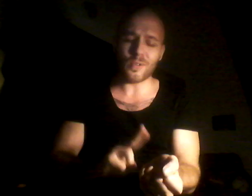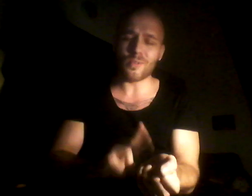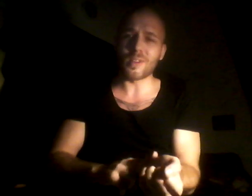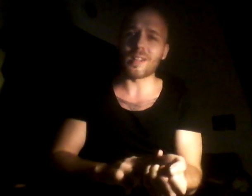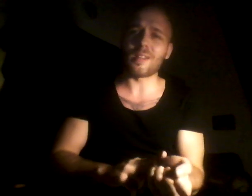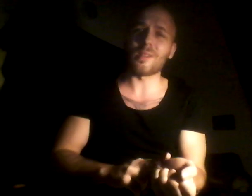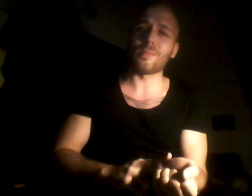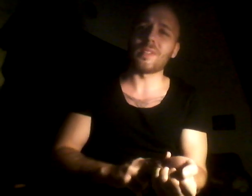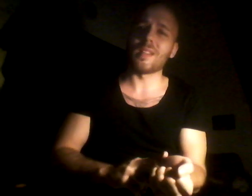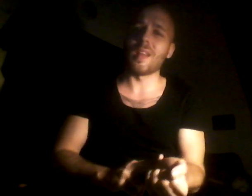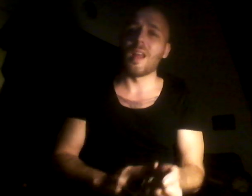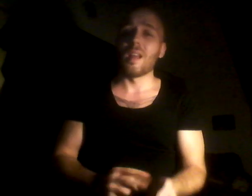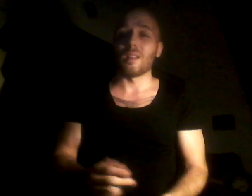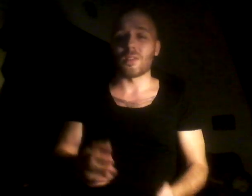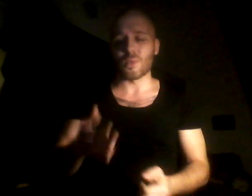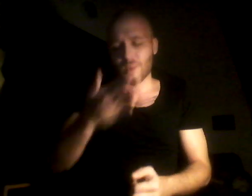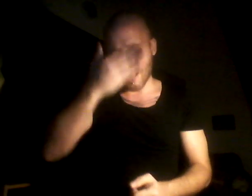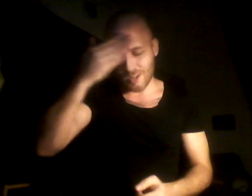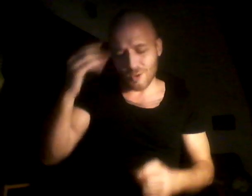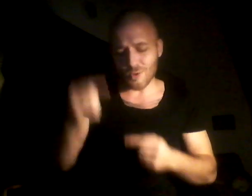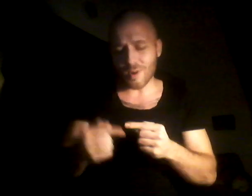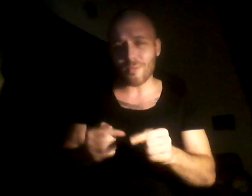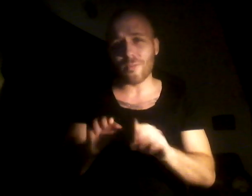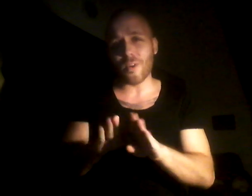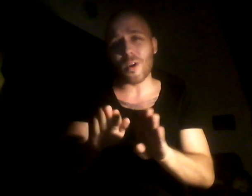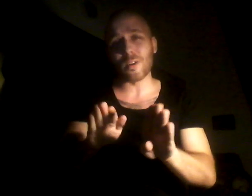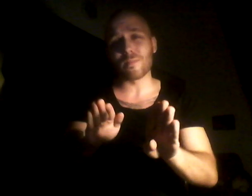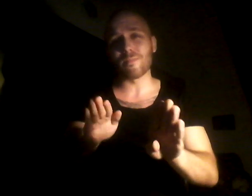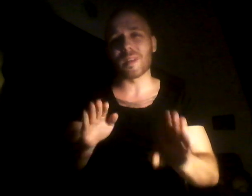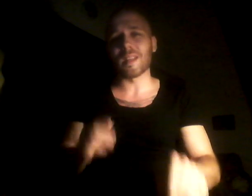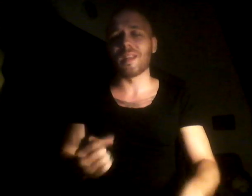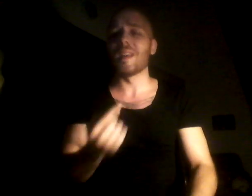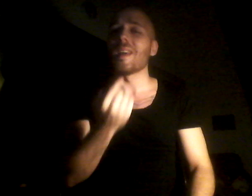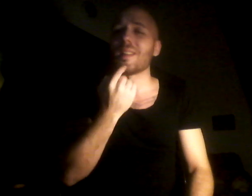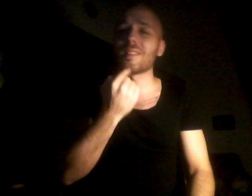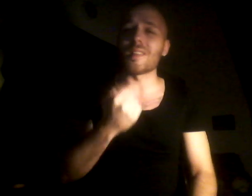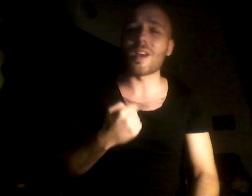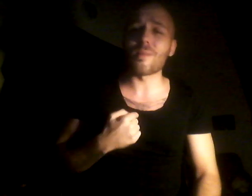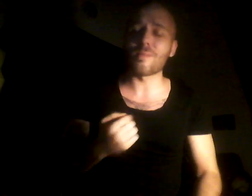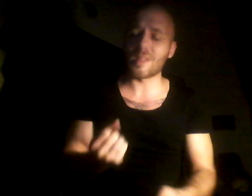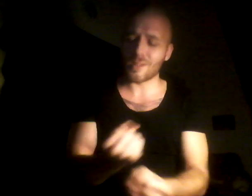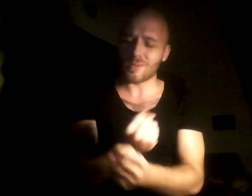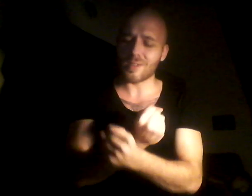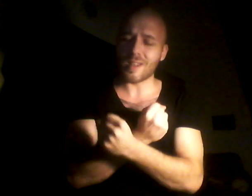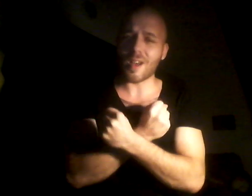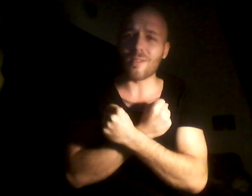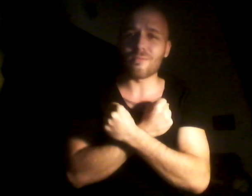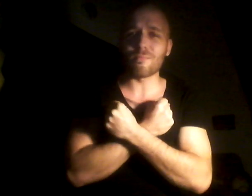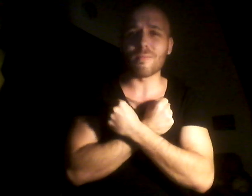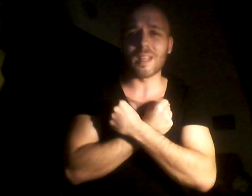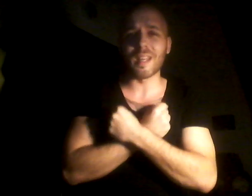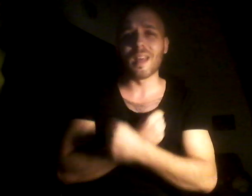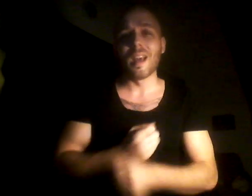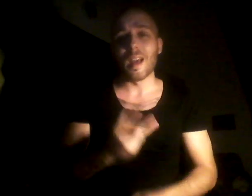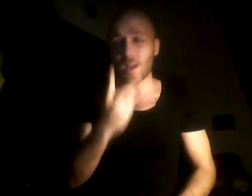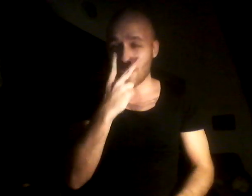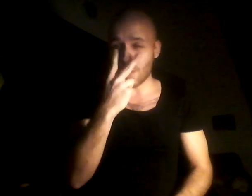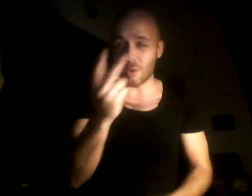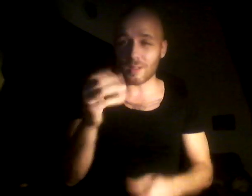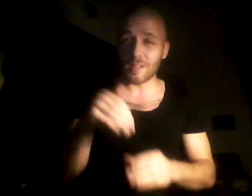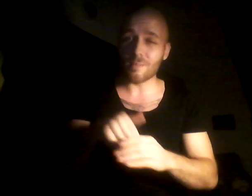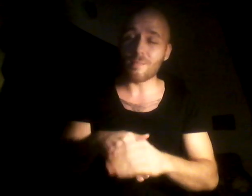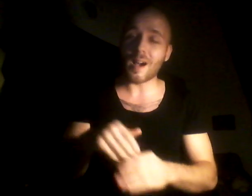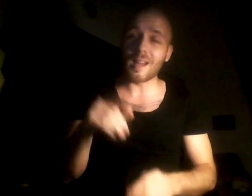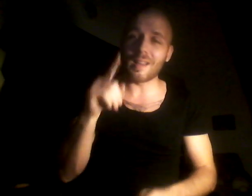rhythms Cause when you look for me Then tell me your love And look in my